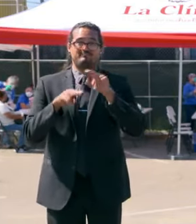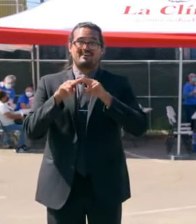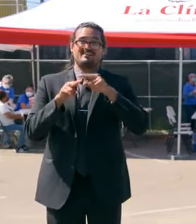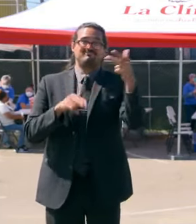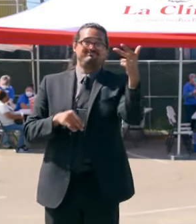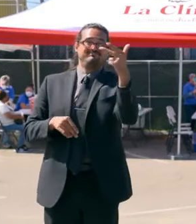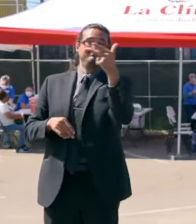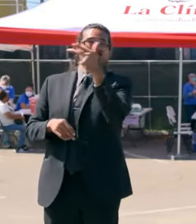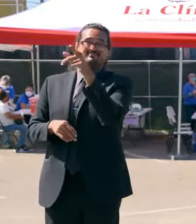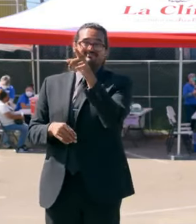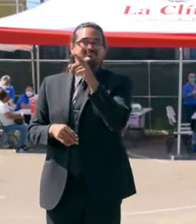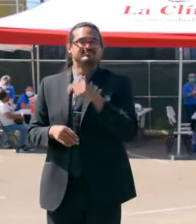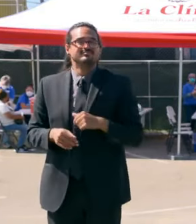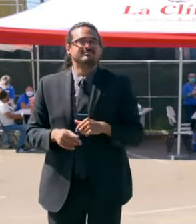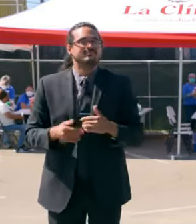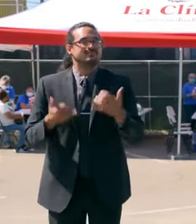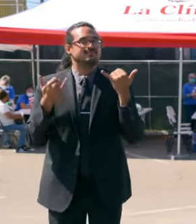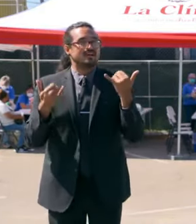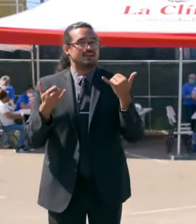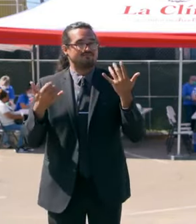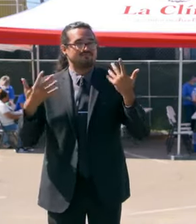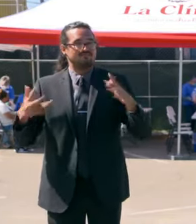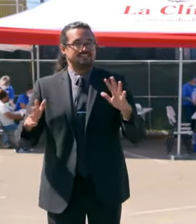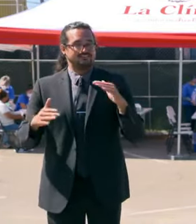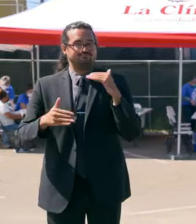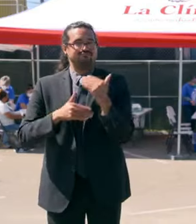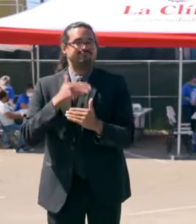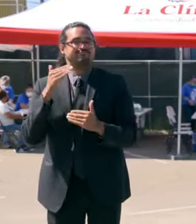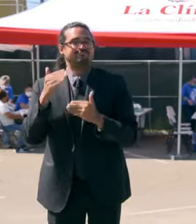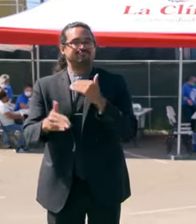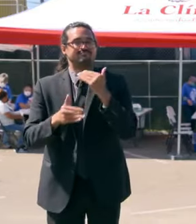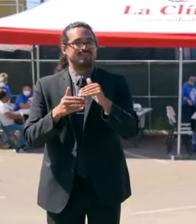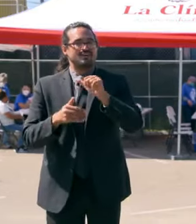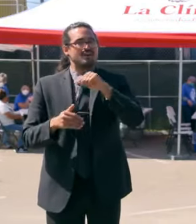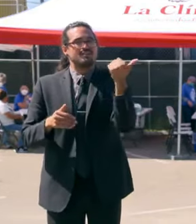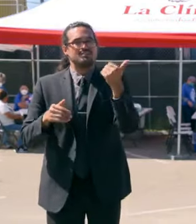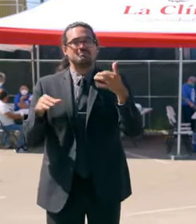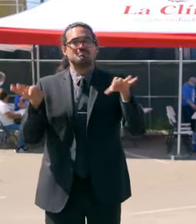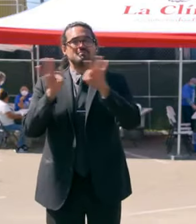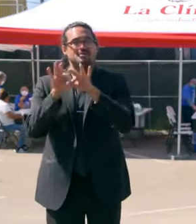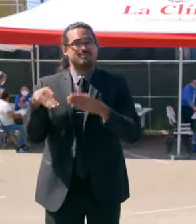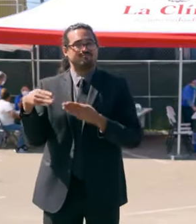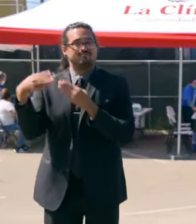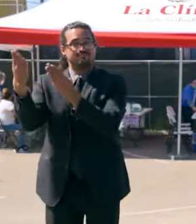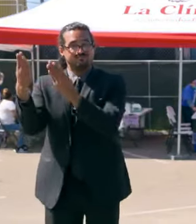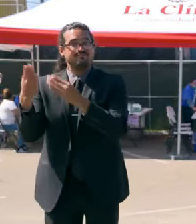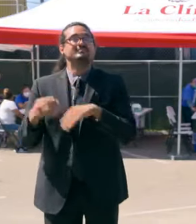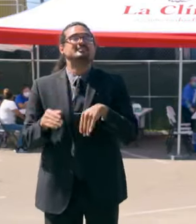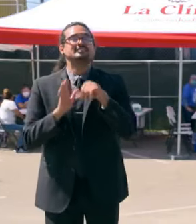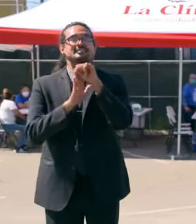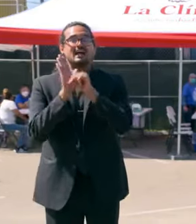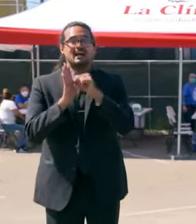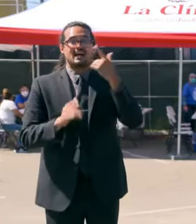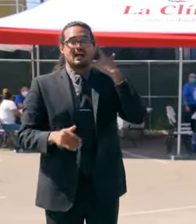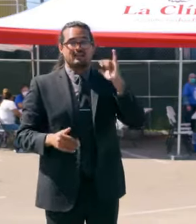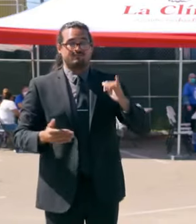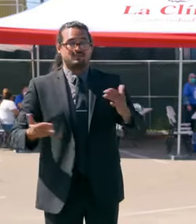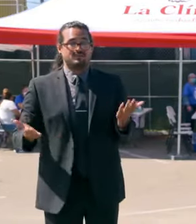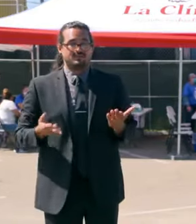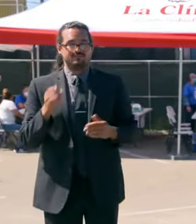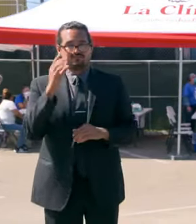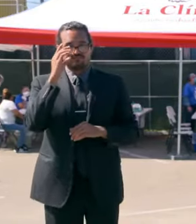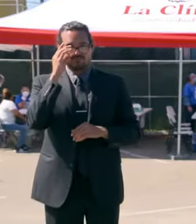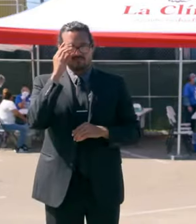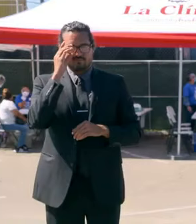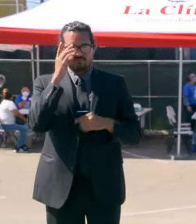passing a number of other important milestones. The state of California now, over the last two weeks,